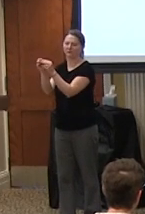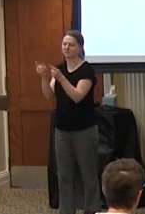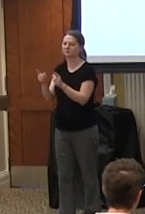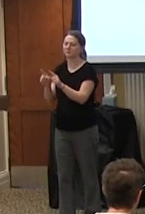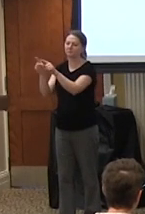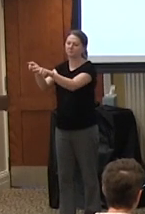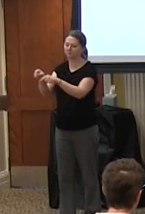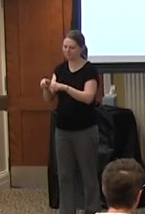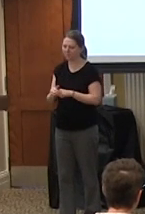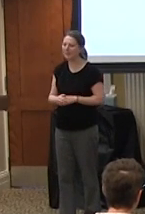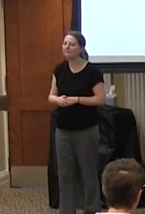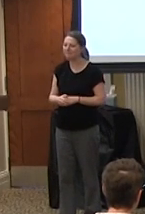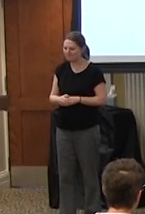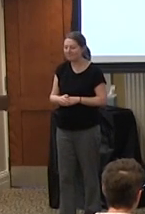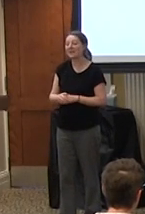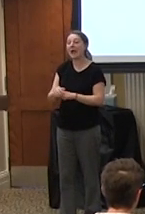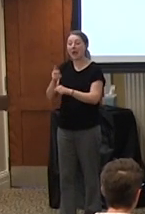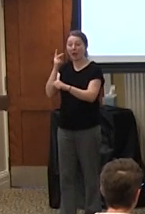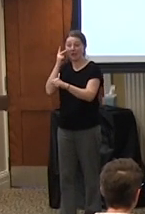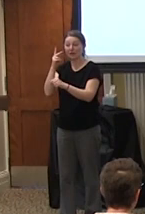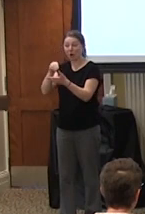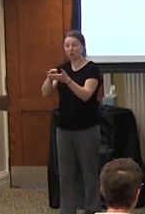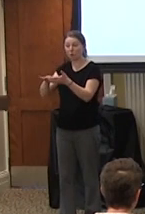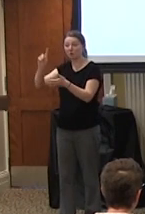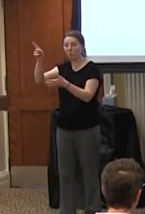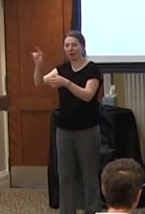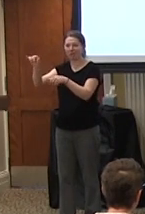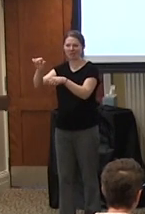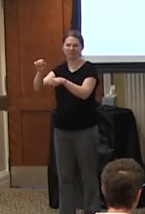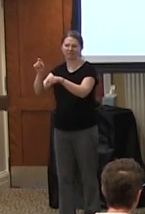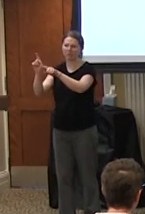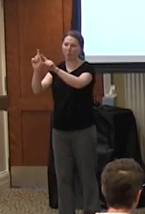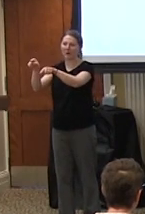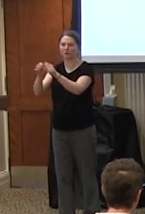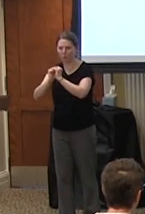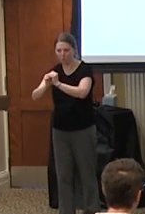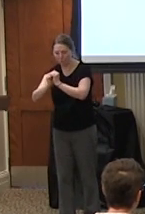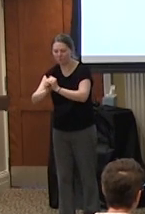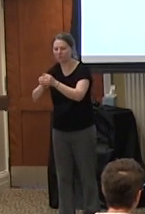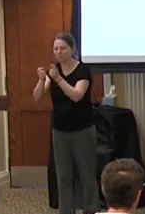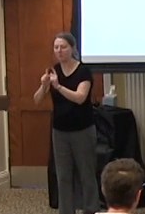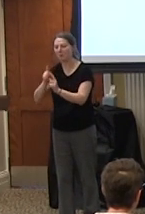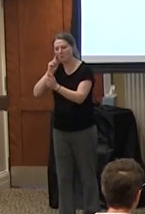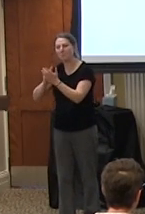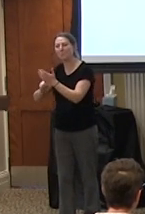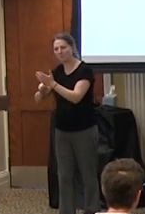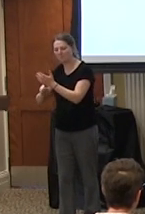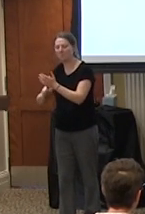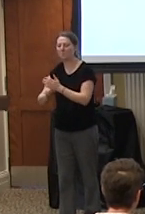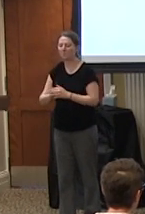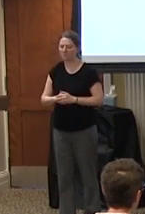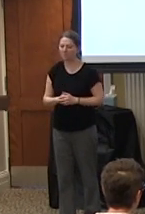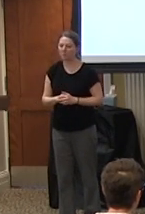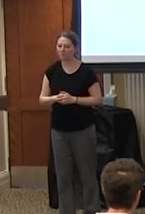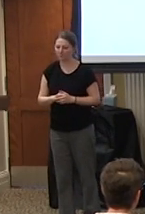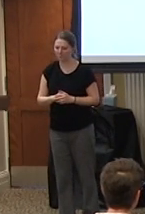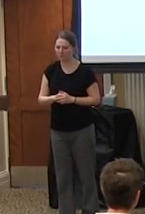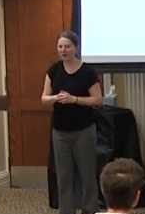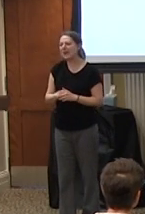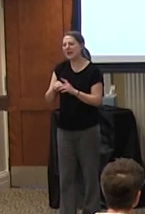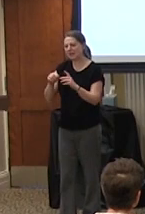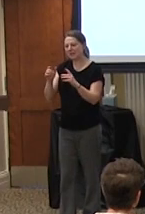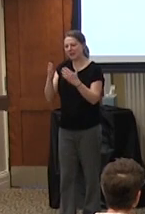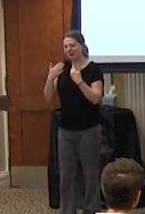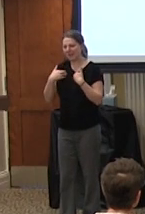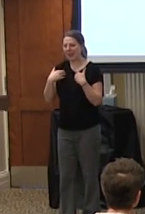ordered some pizzas for the students for the worship that i gave and students were not taking plates because they were disposable plates they